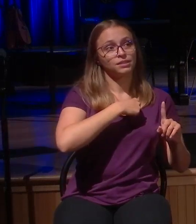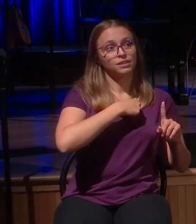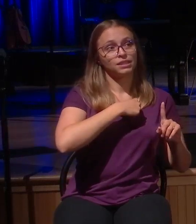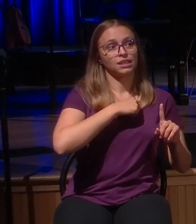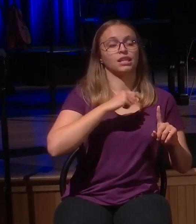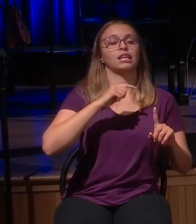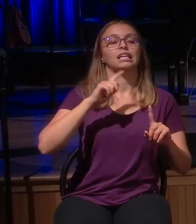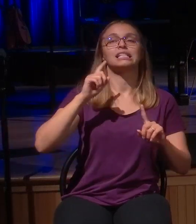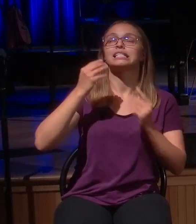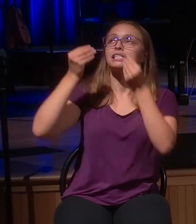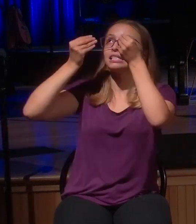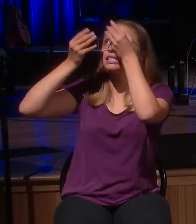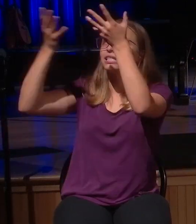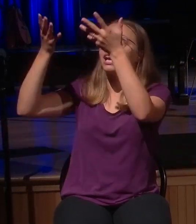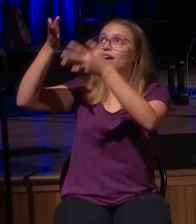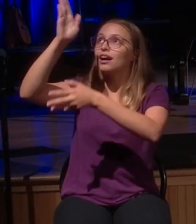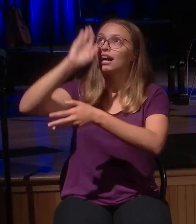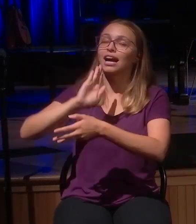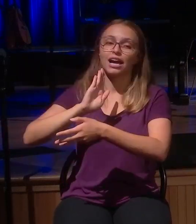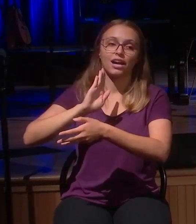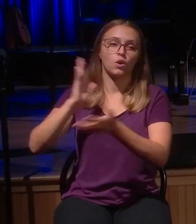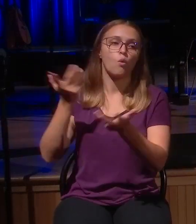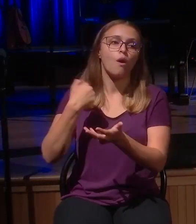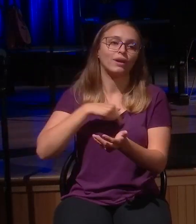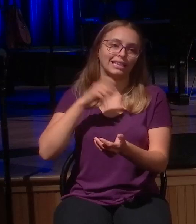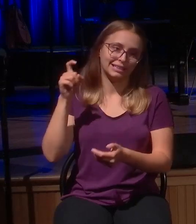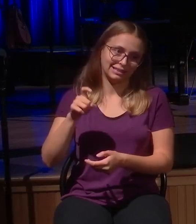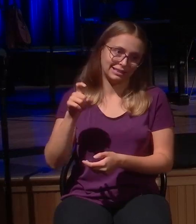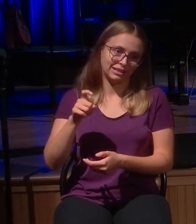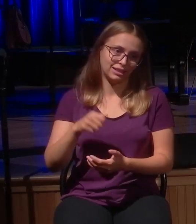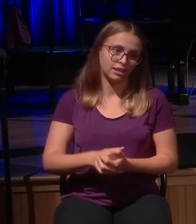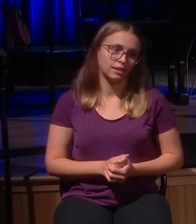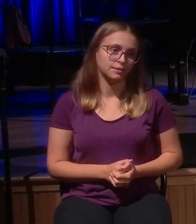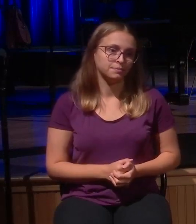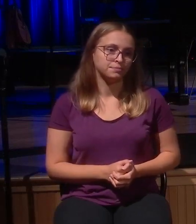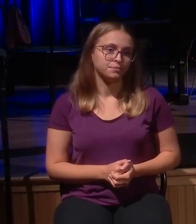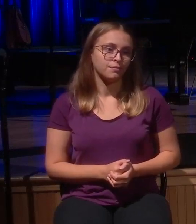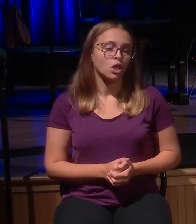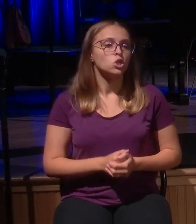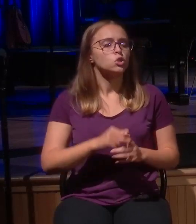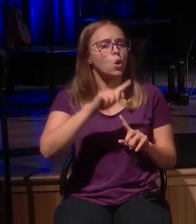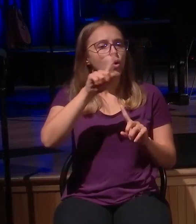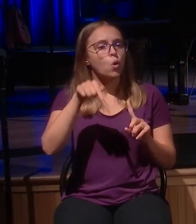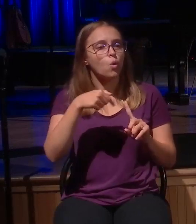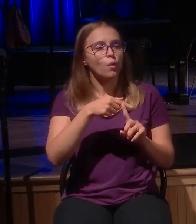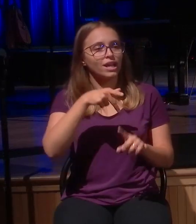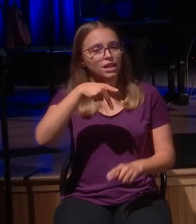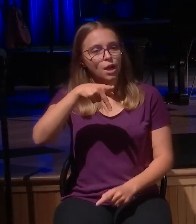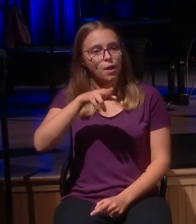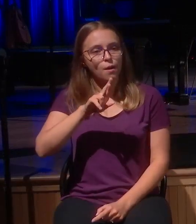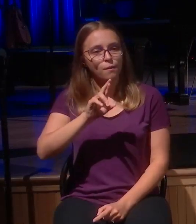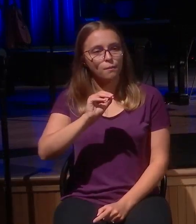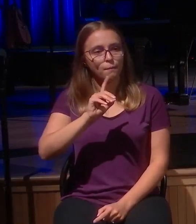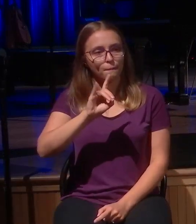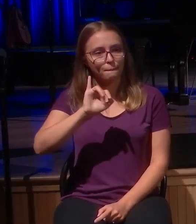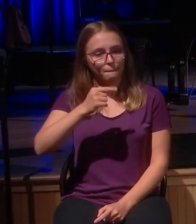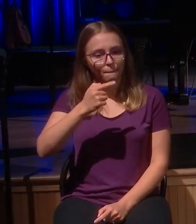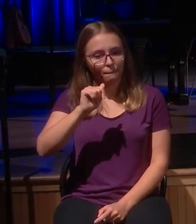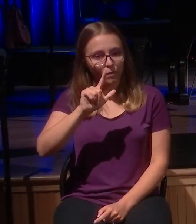to the heart of our Father than when people like you and I, when prodigals like the prodigals you're praying for, nothing brings greater joy to